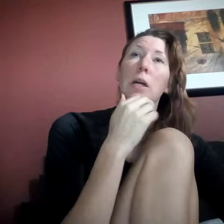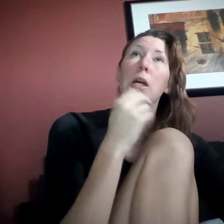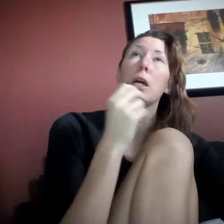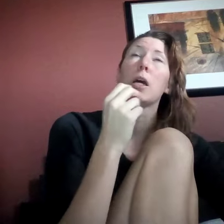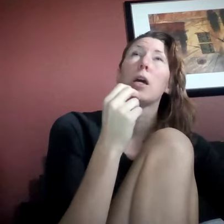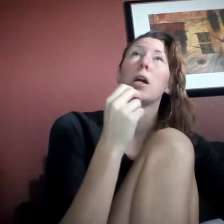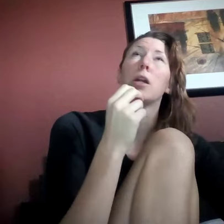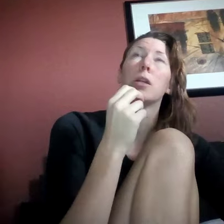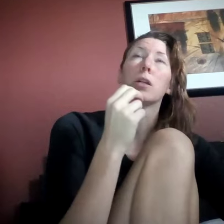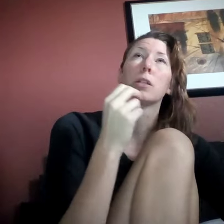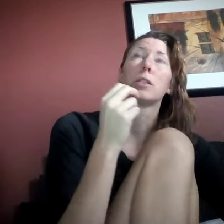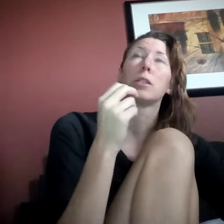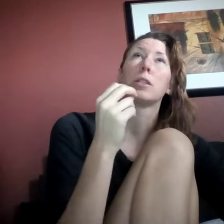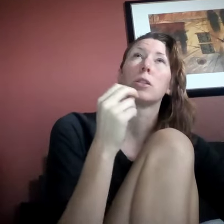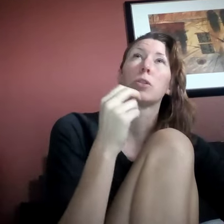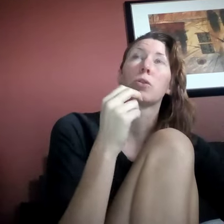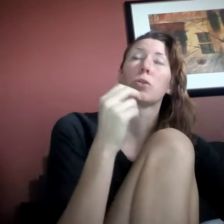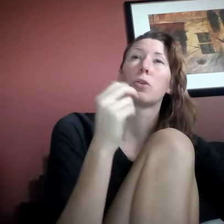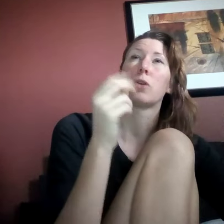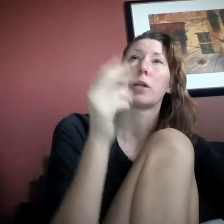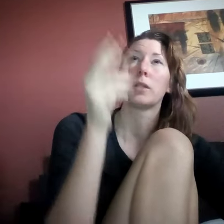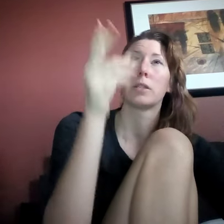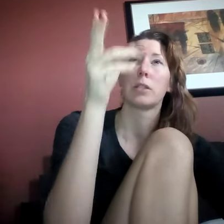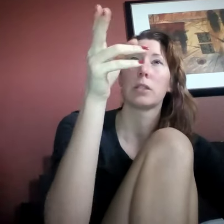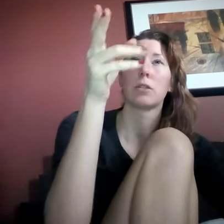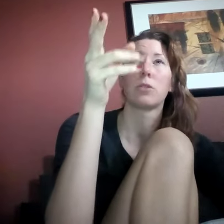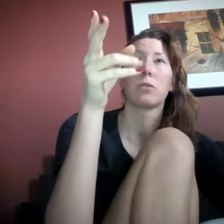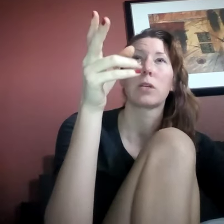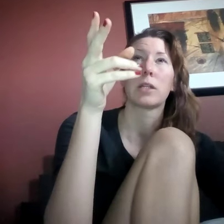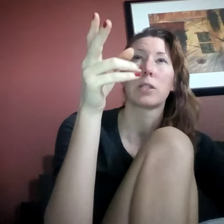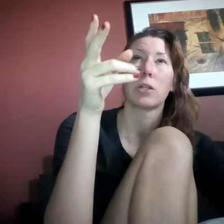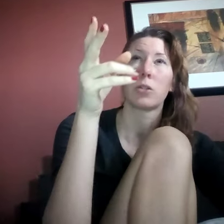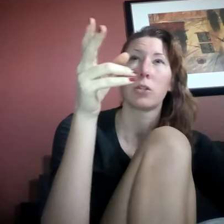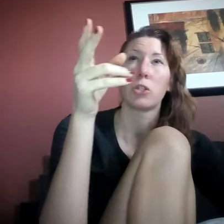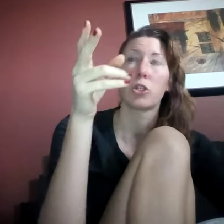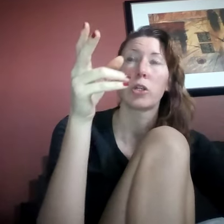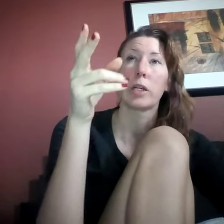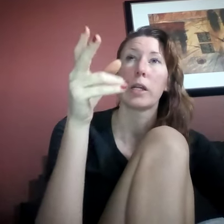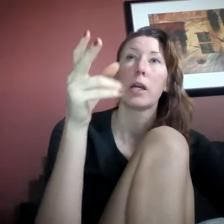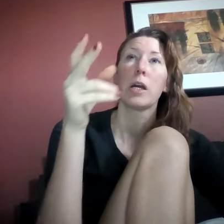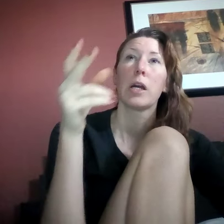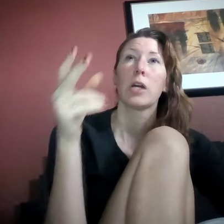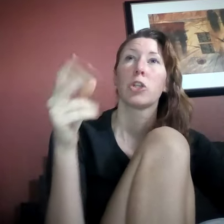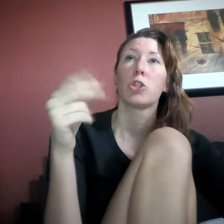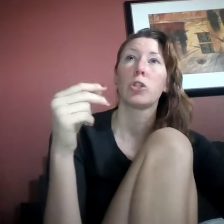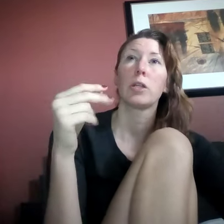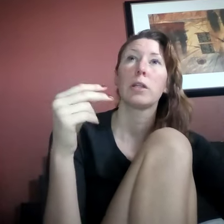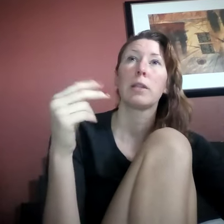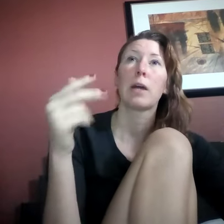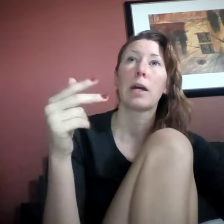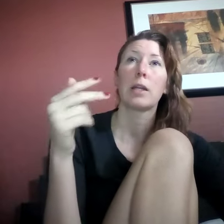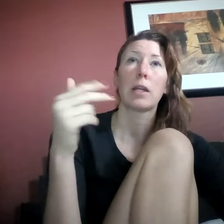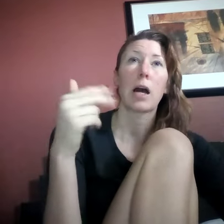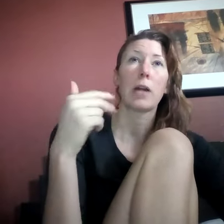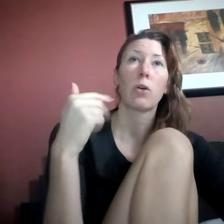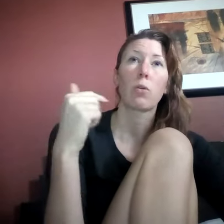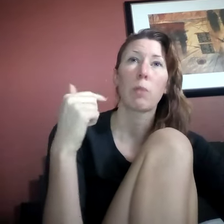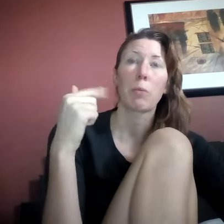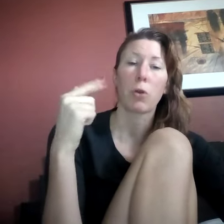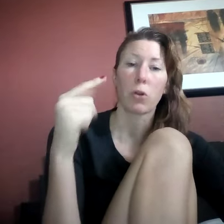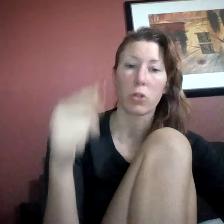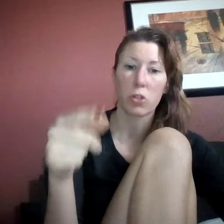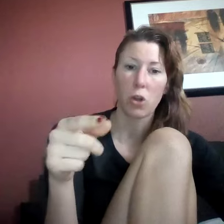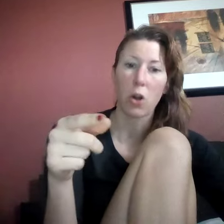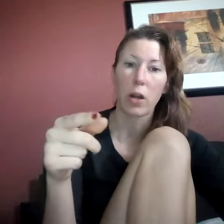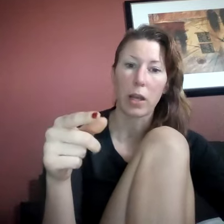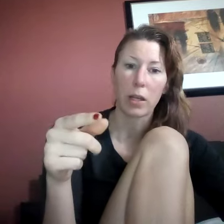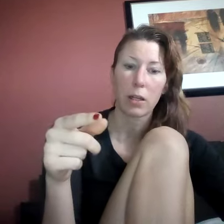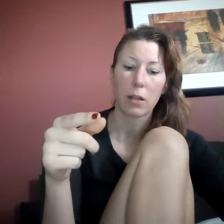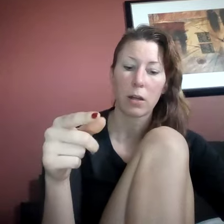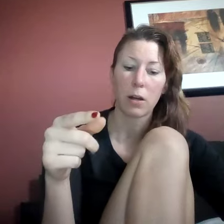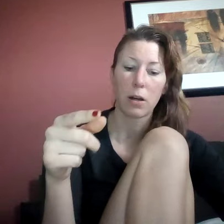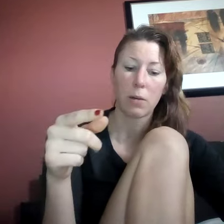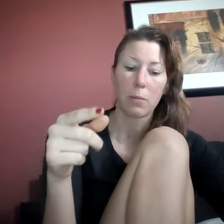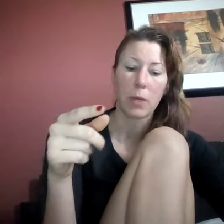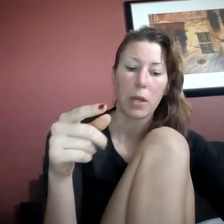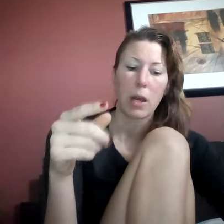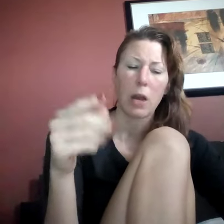and then seeing the girl and then seeing the two guys under the tree. She then, and I don't remember her starting. Um, I